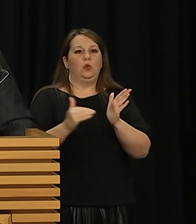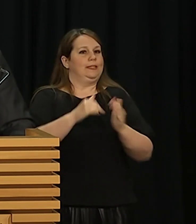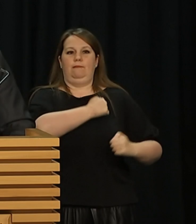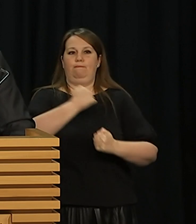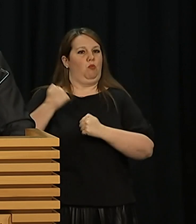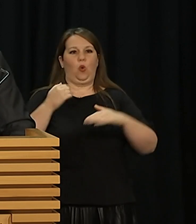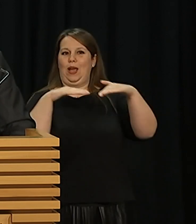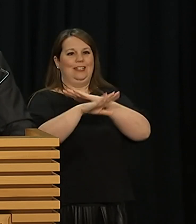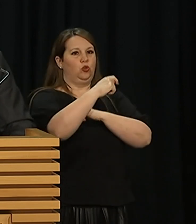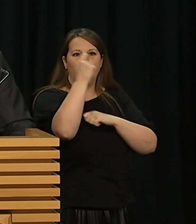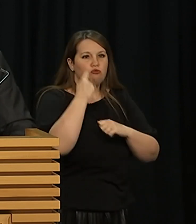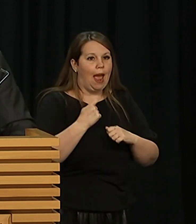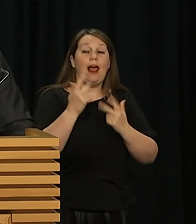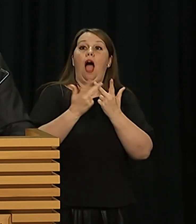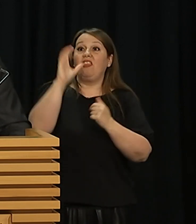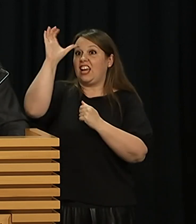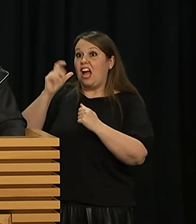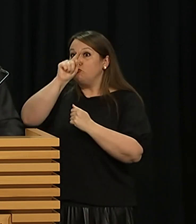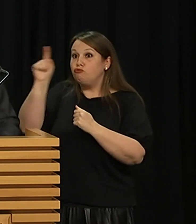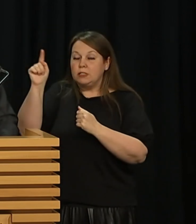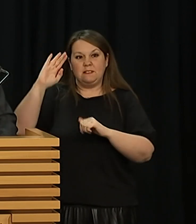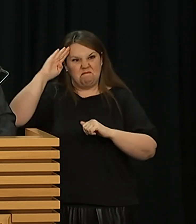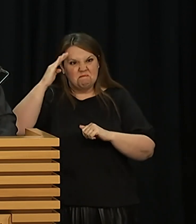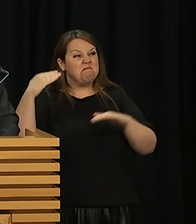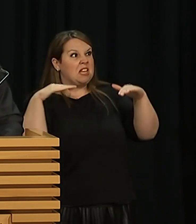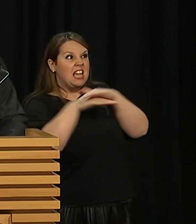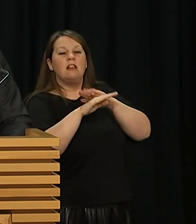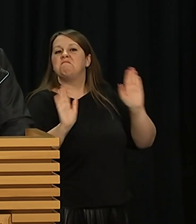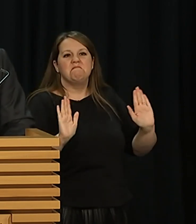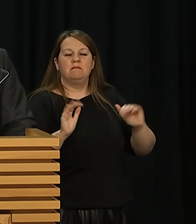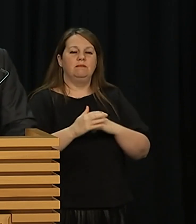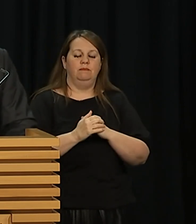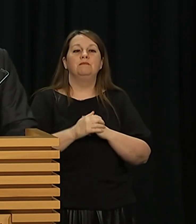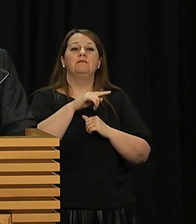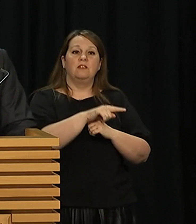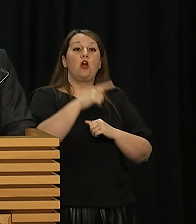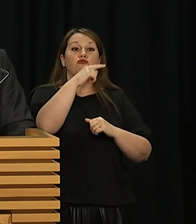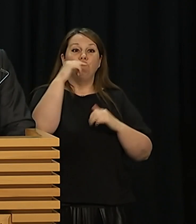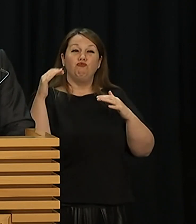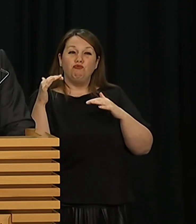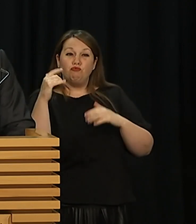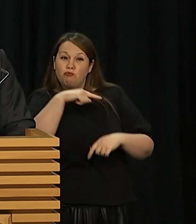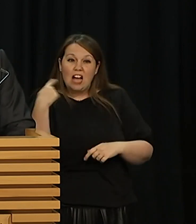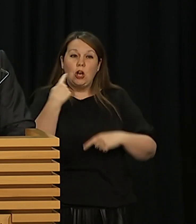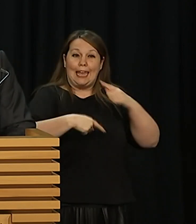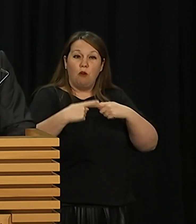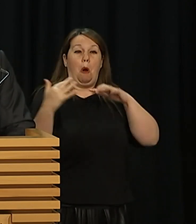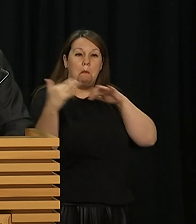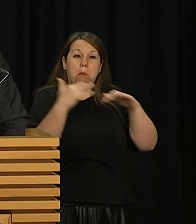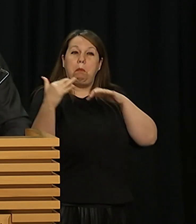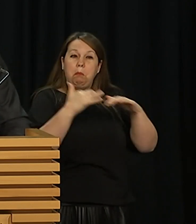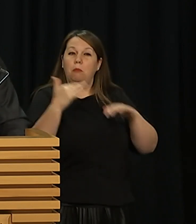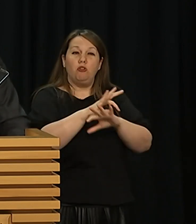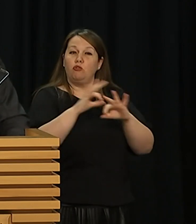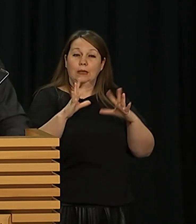any country sought to do that. The ongoing killing of Ukrainian soldiers and civilians as Russia's census attacks continue have seen New Zealand